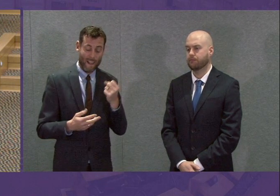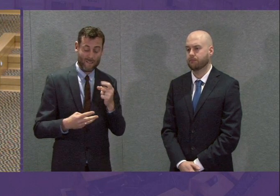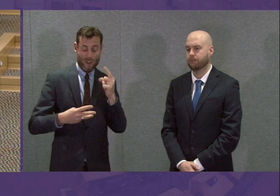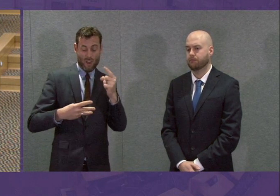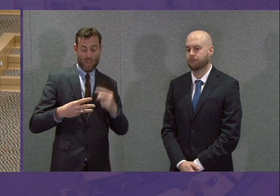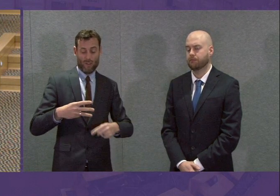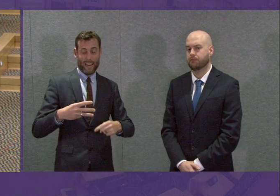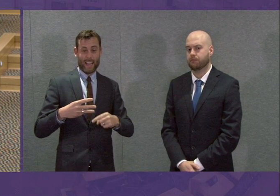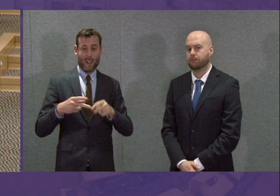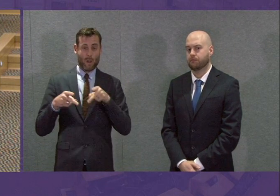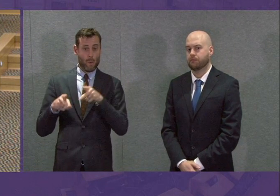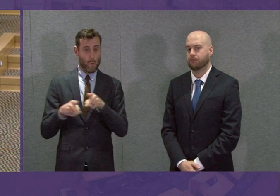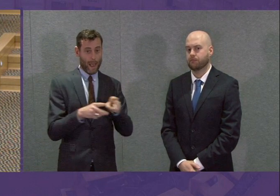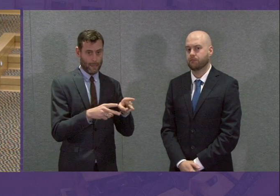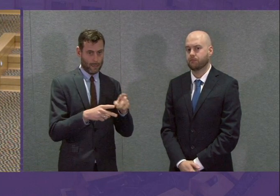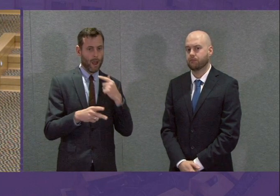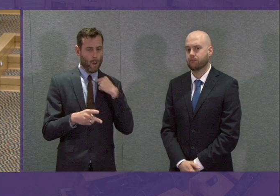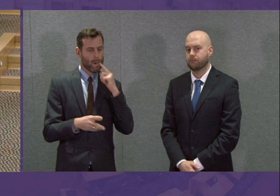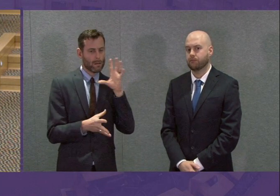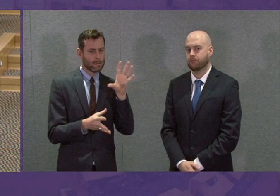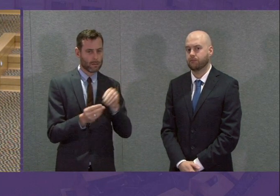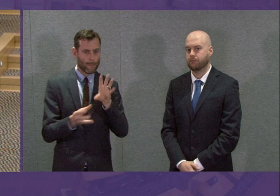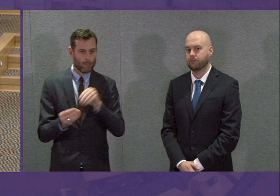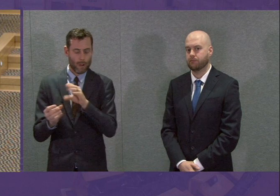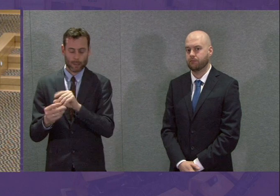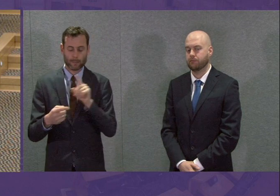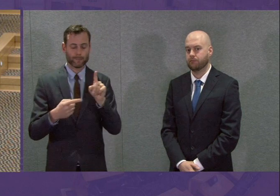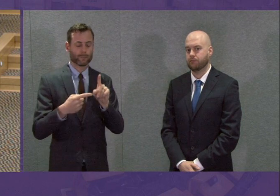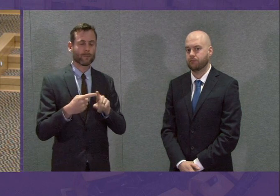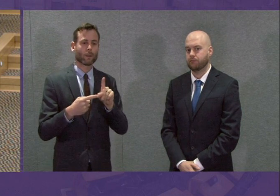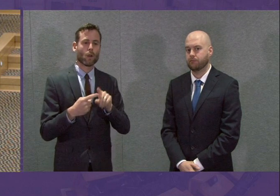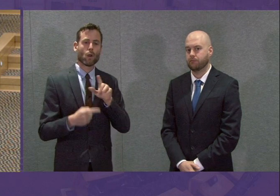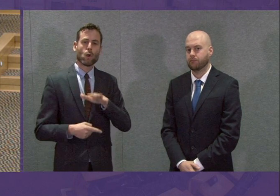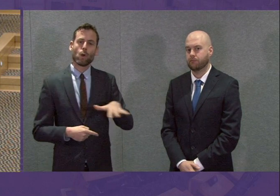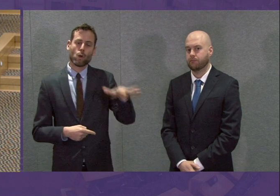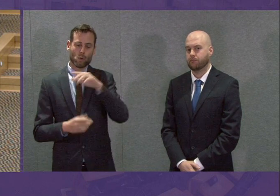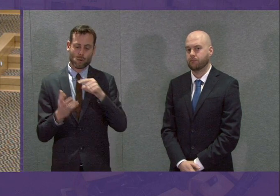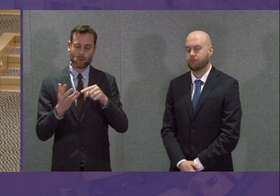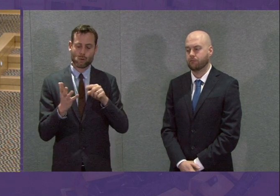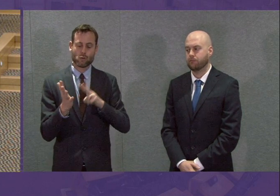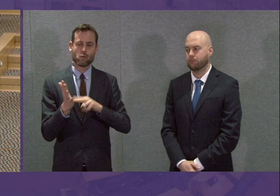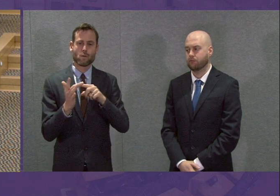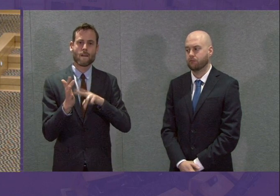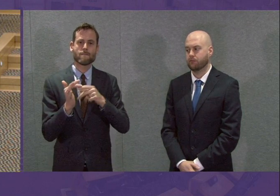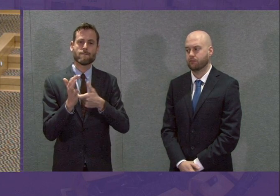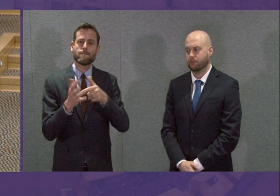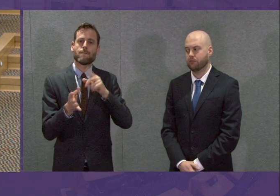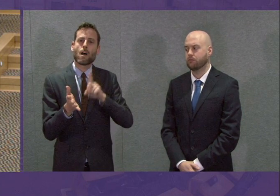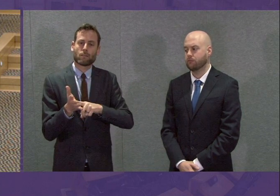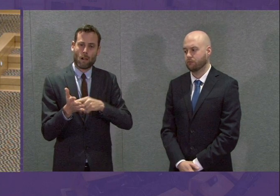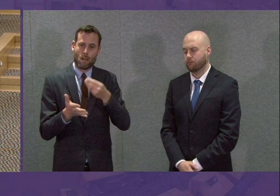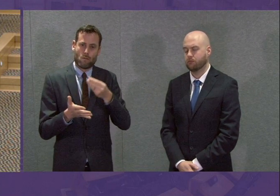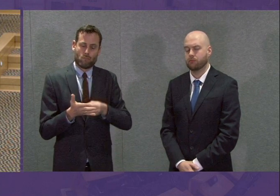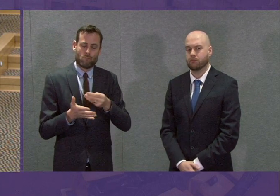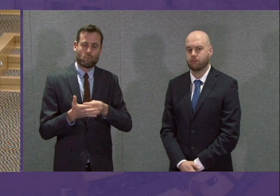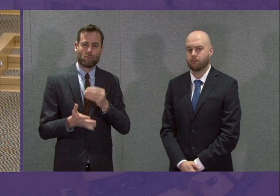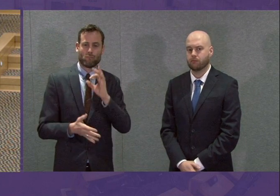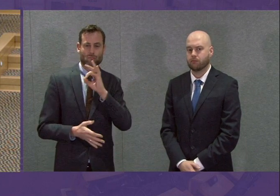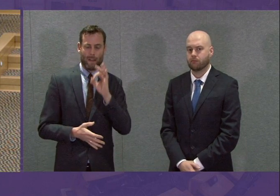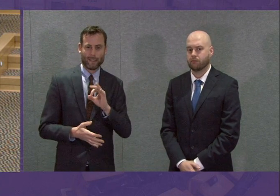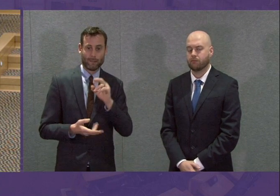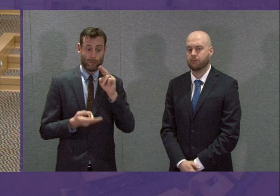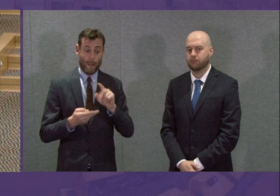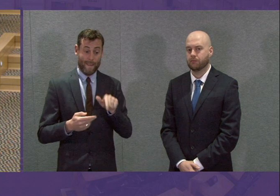very briefly summarise those. The universal rates relief available for all properties, we are working to make sure that that is available